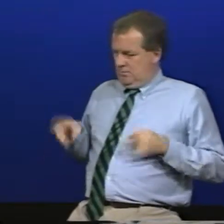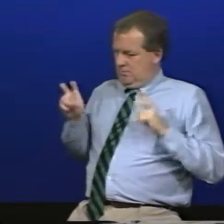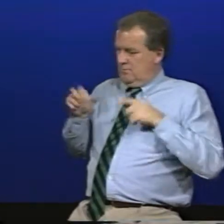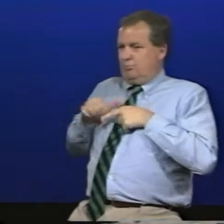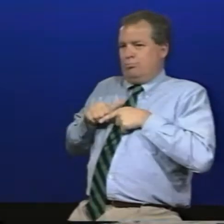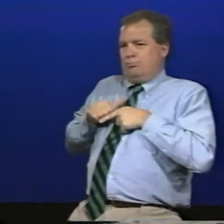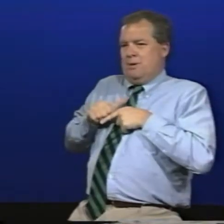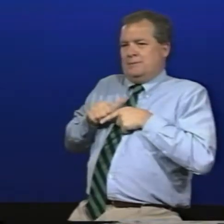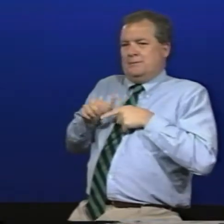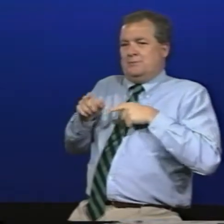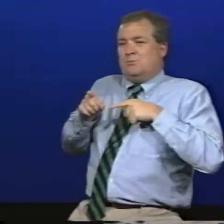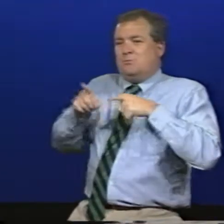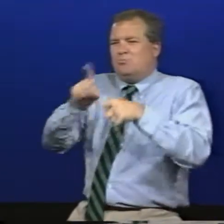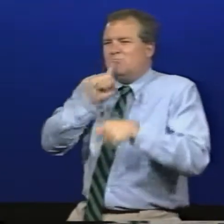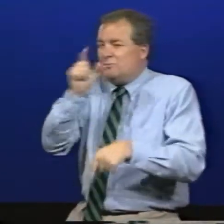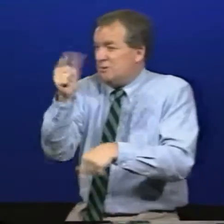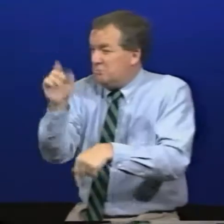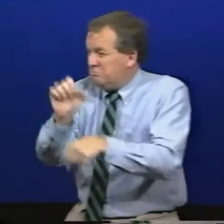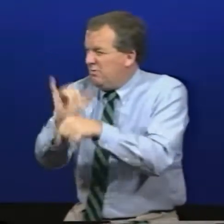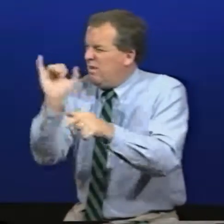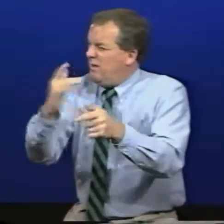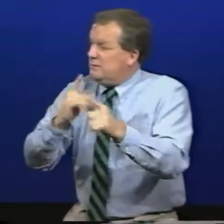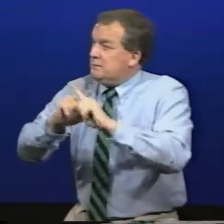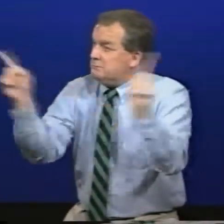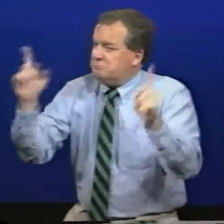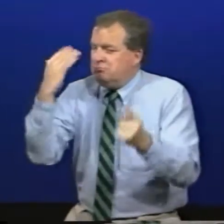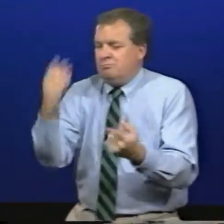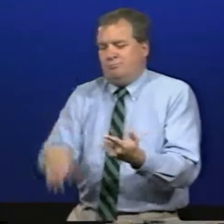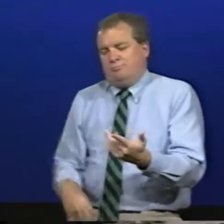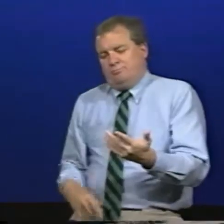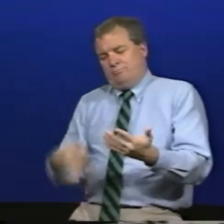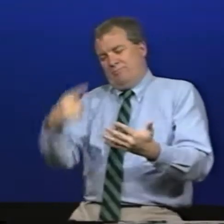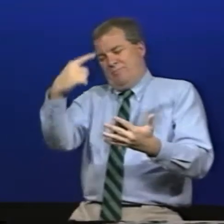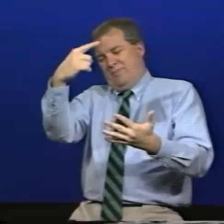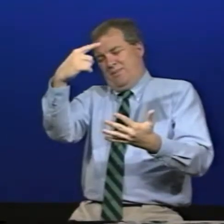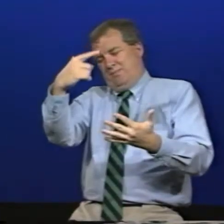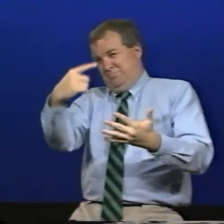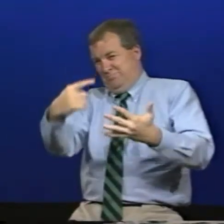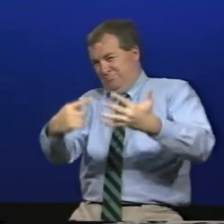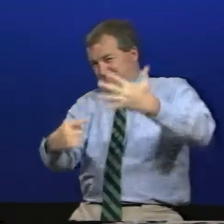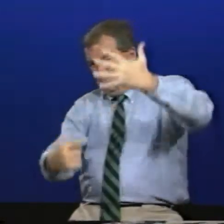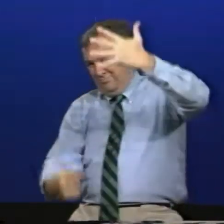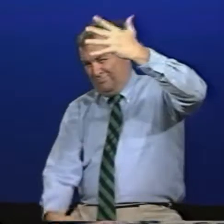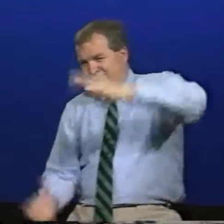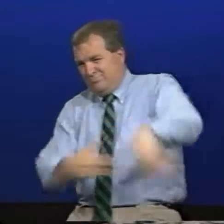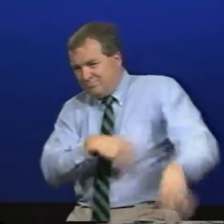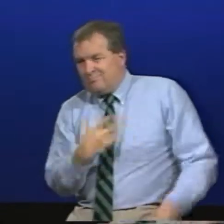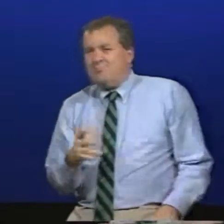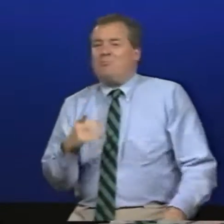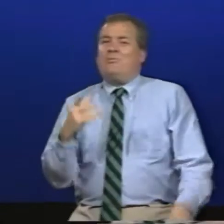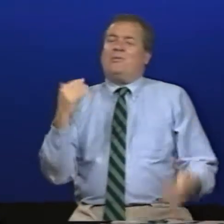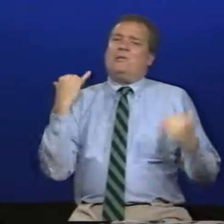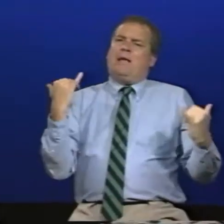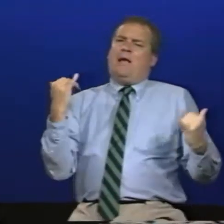much time to play but I have to sit down and explain to them the what's going on on the floor and what they need to change so you can actually do the coaching there